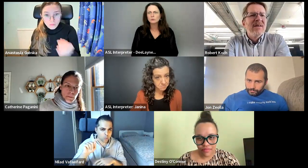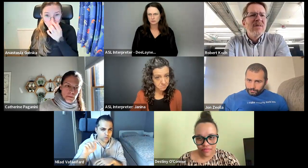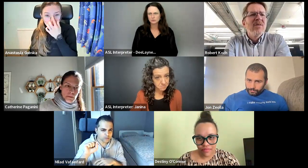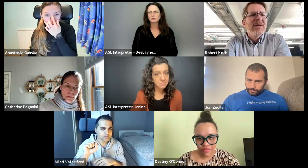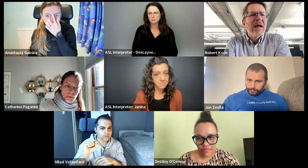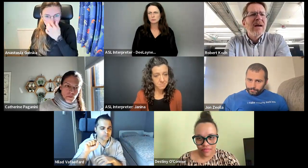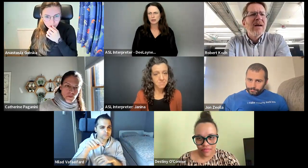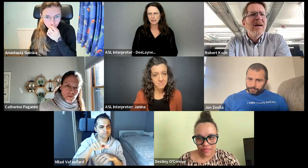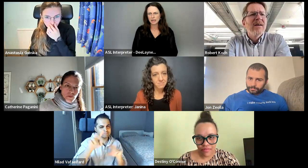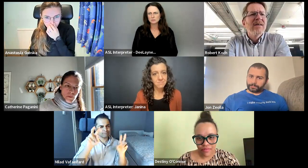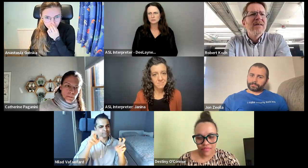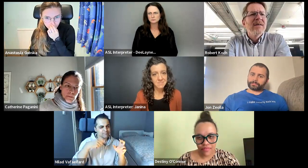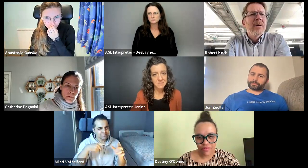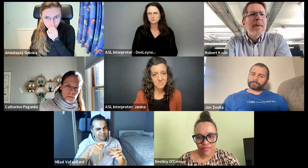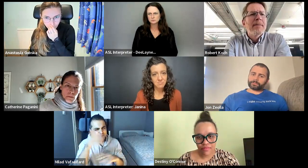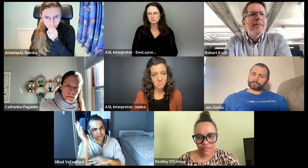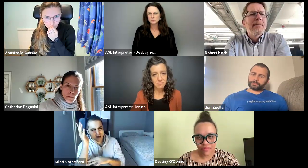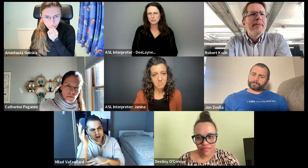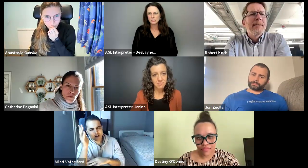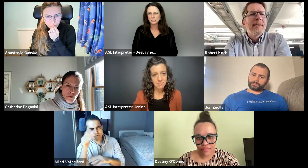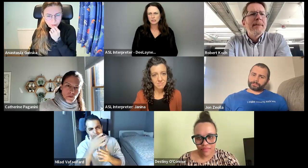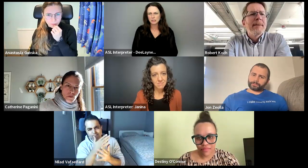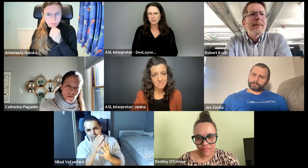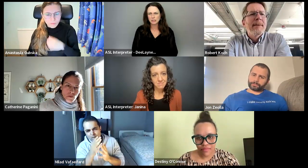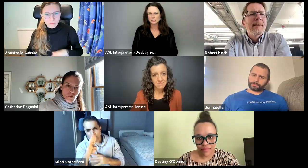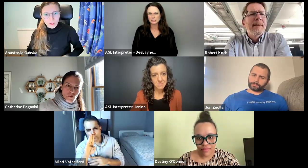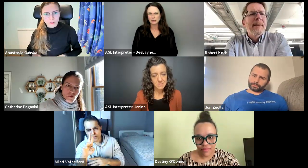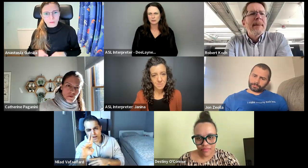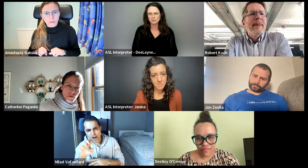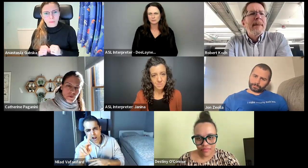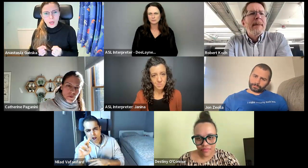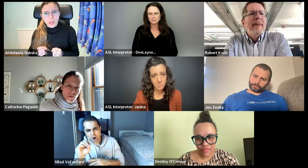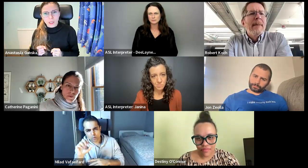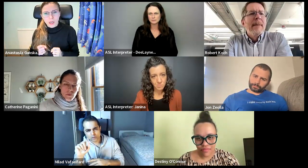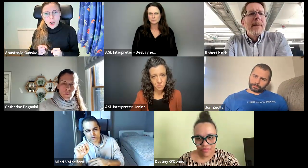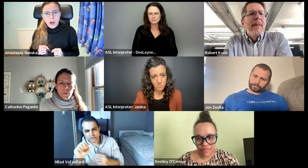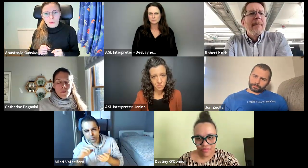breakout doing breakouts and, um,